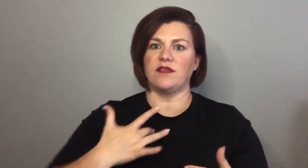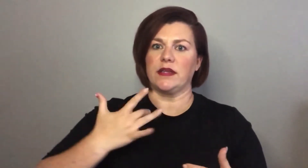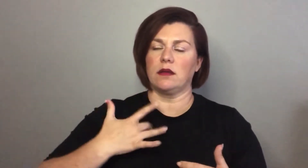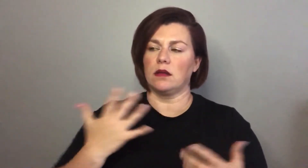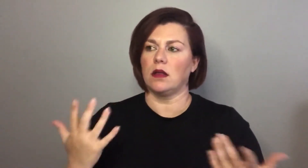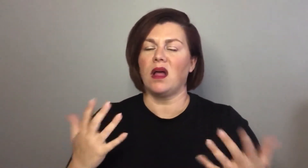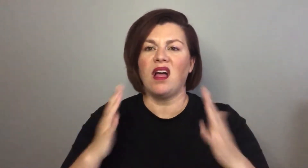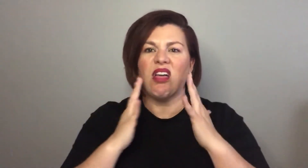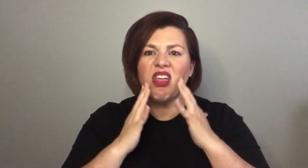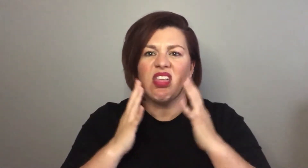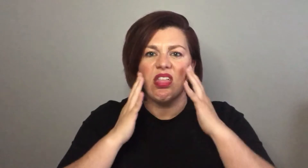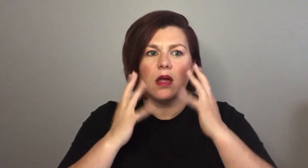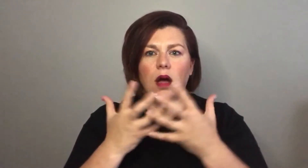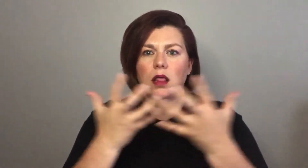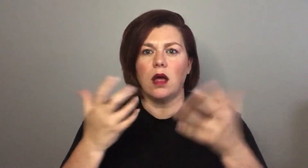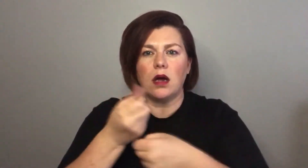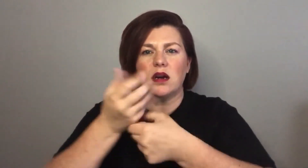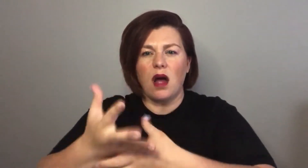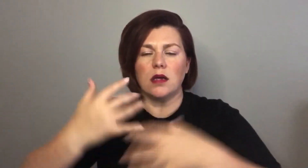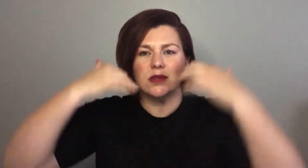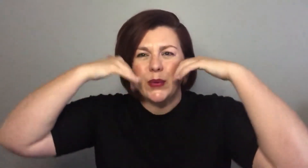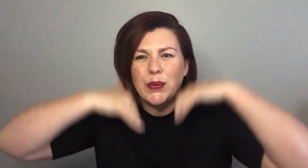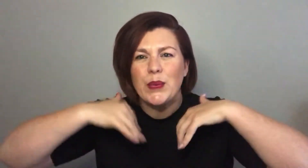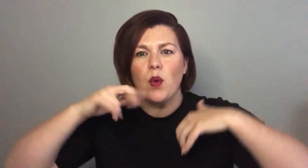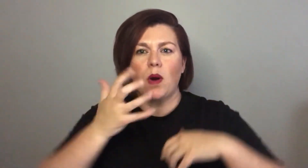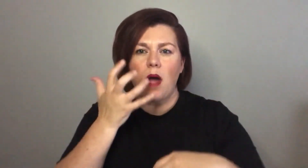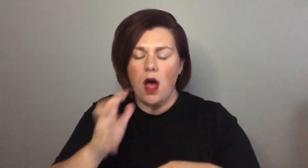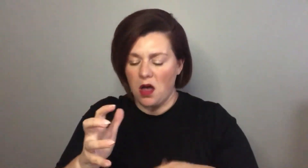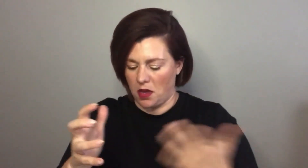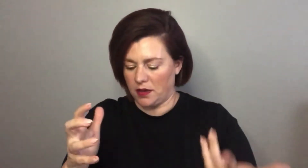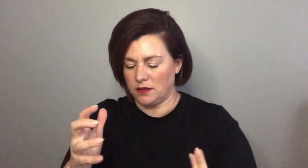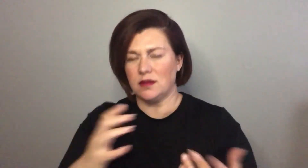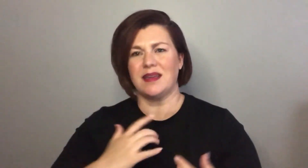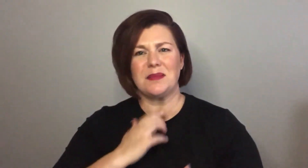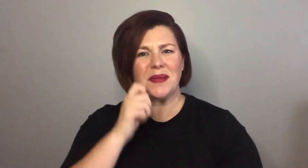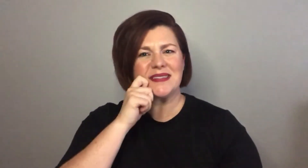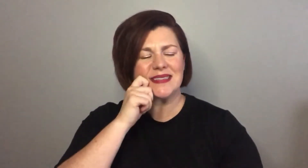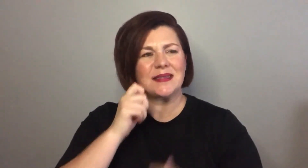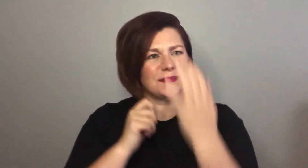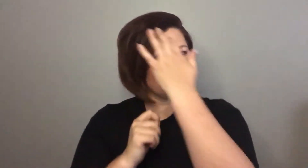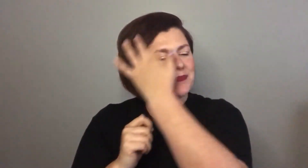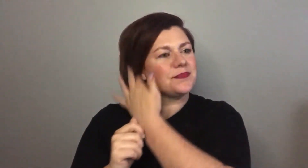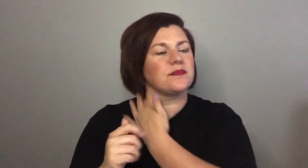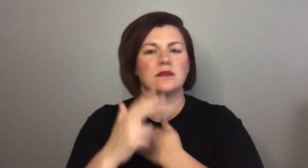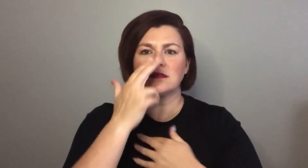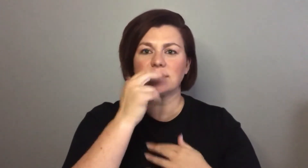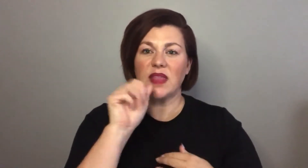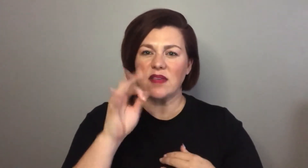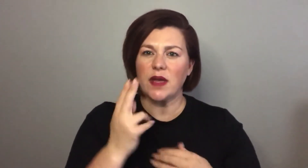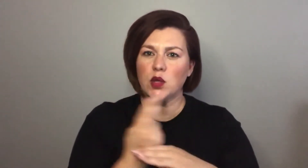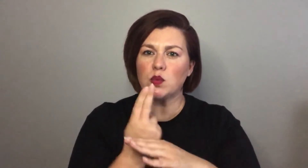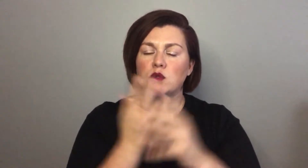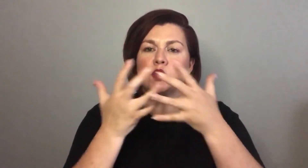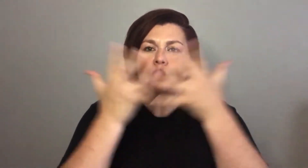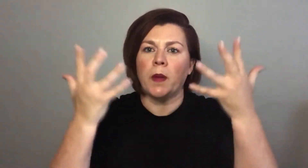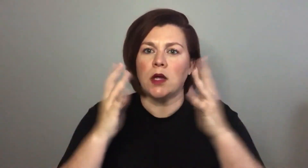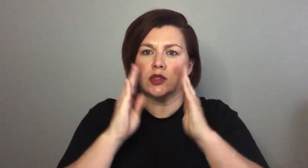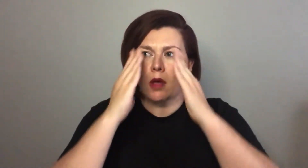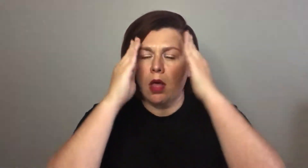heavy it doesn't feel super dense on the face it doesn't make me feel hot my skin is kind of interesting where if I